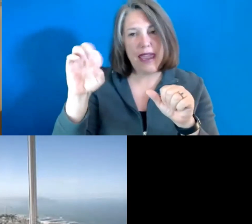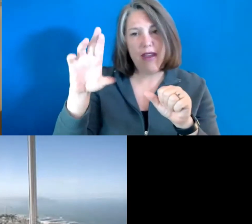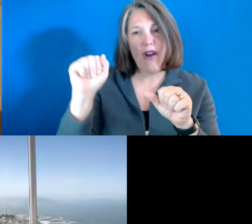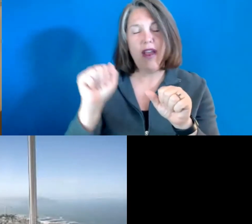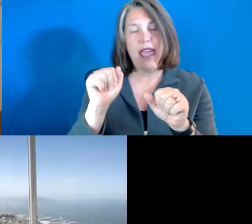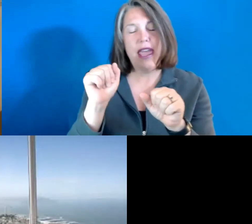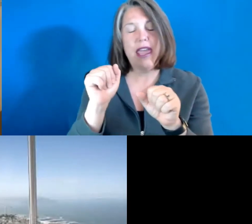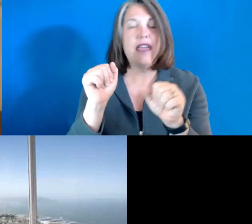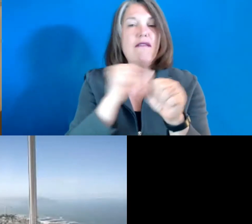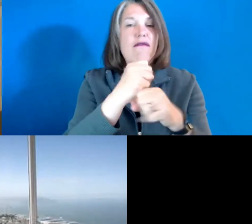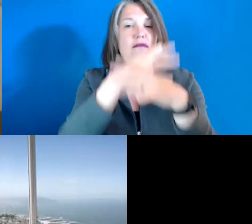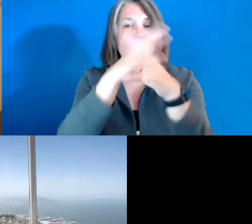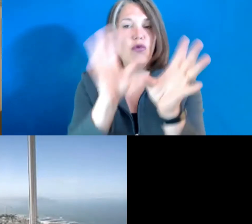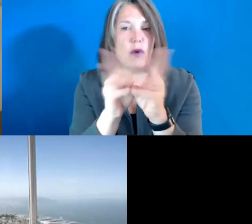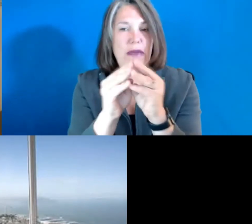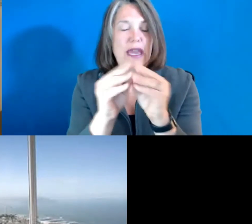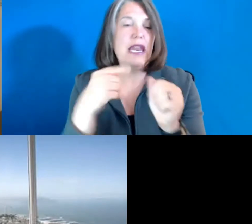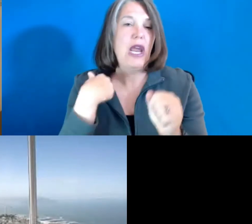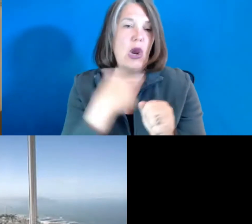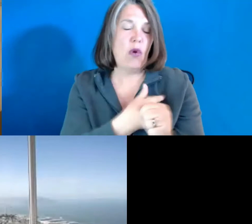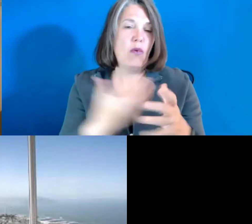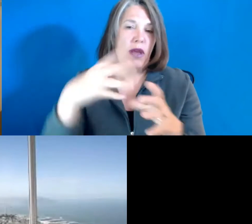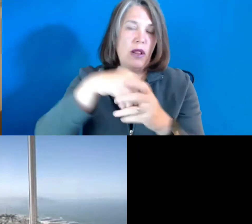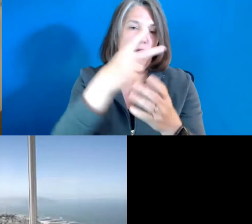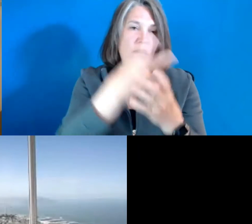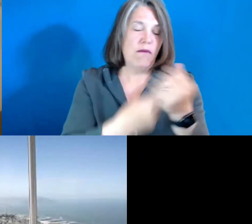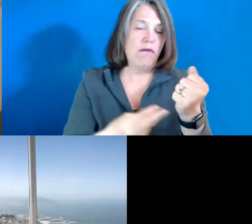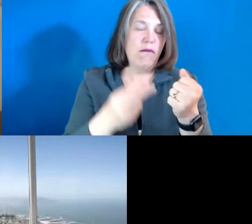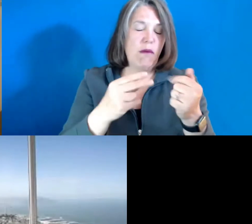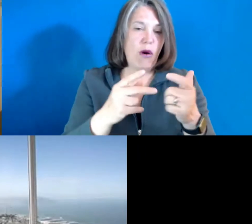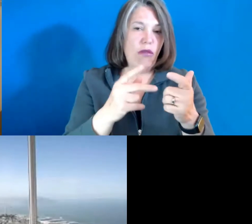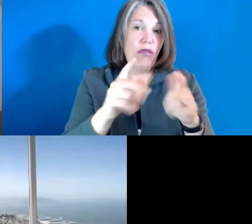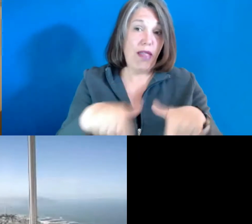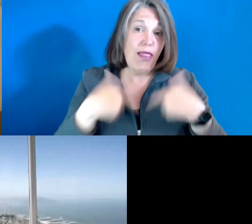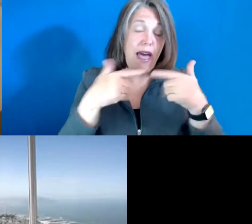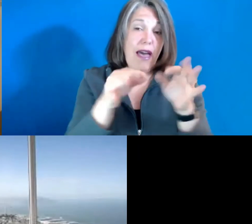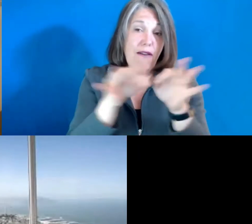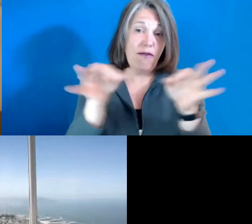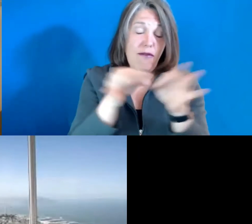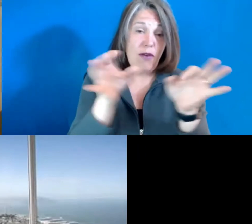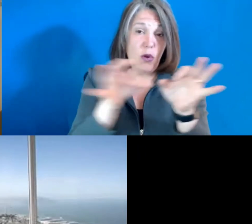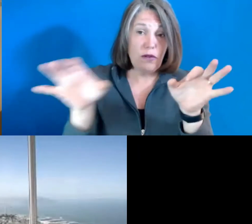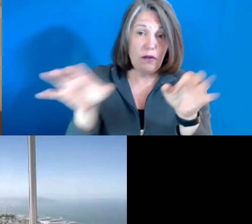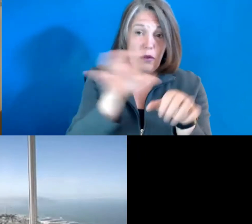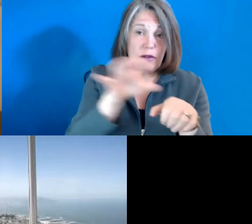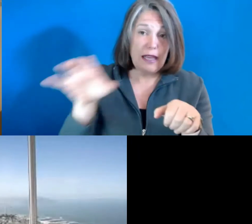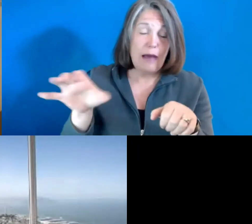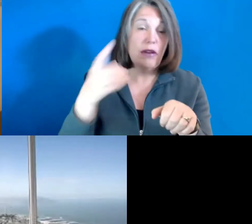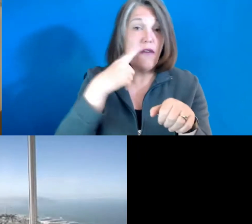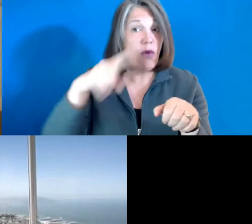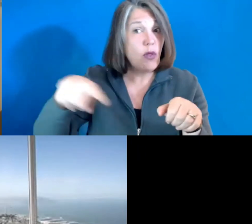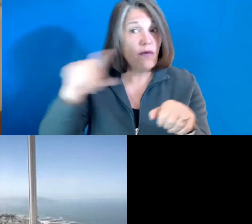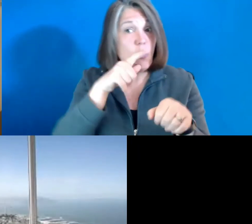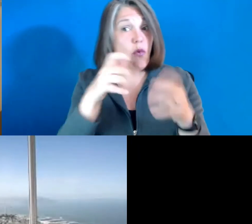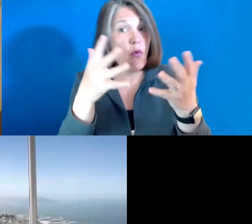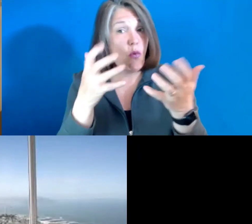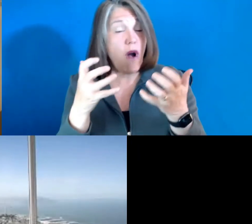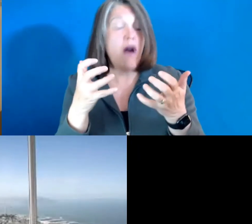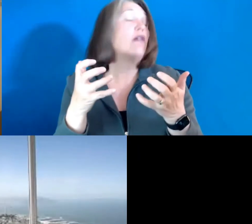we include both live closed captioning, and for those of you who want to